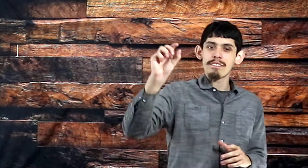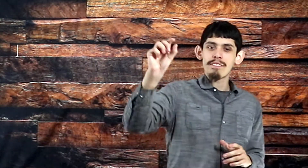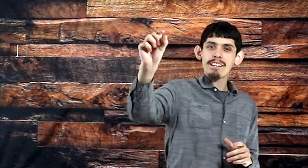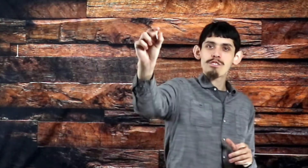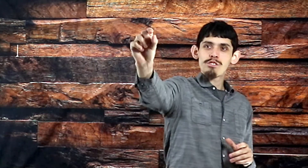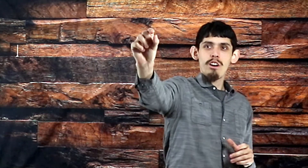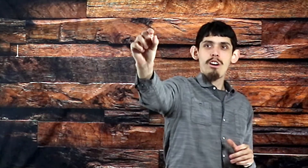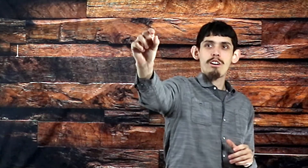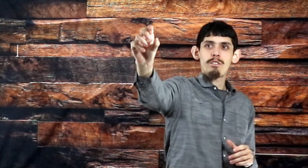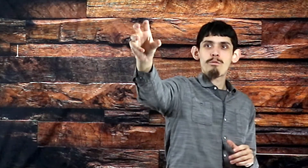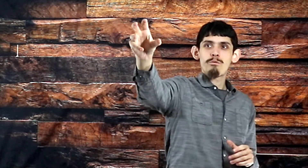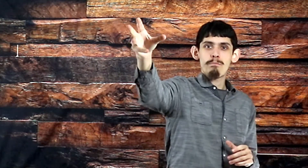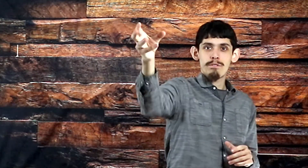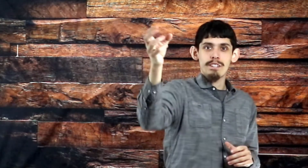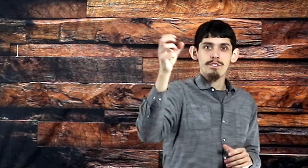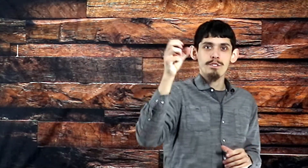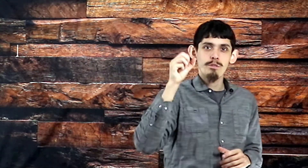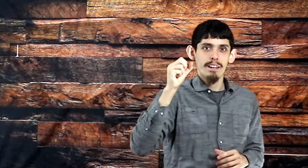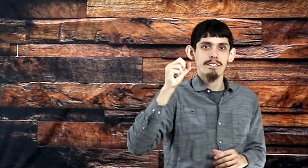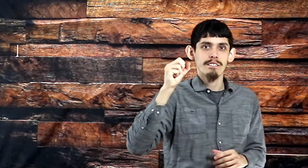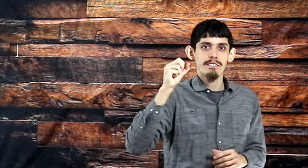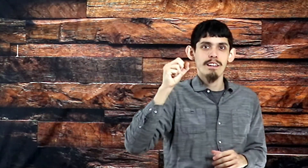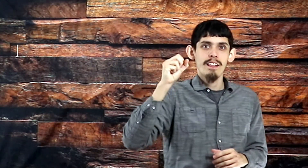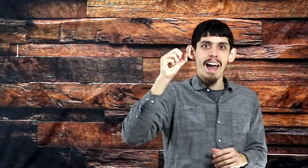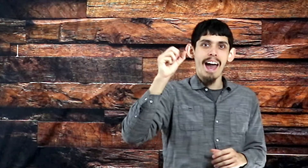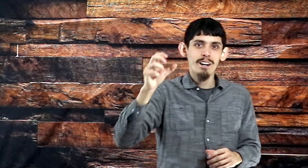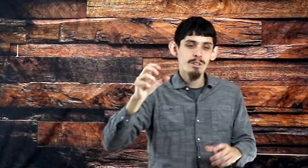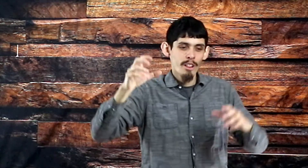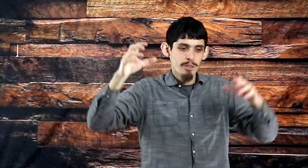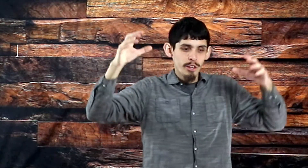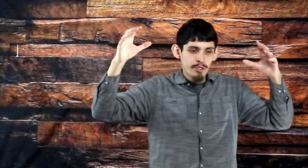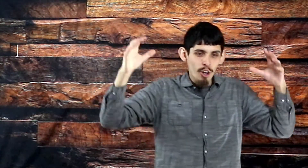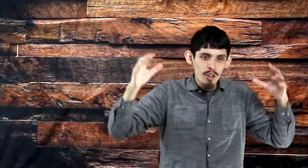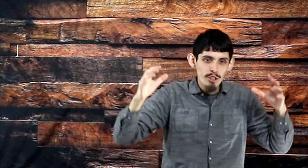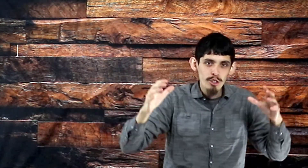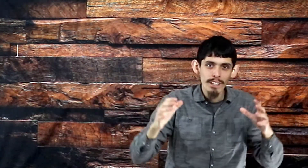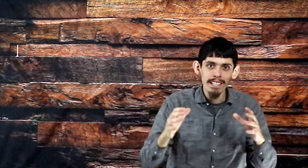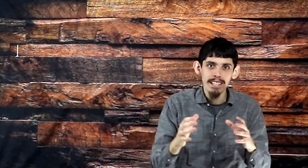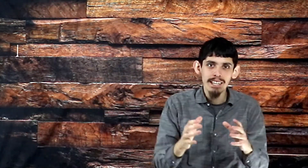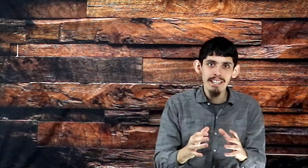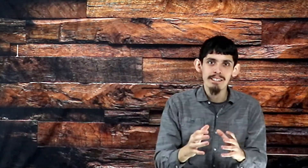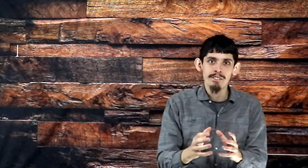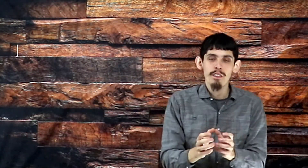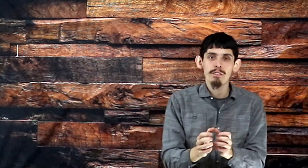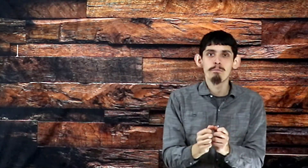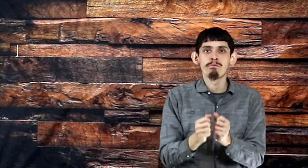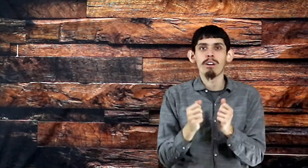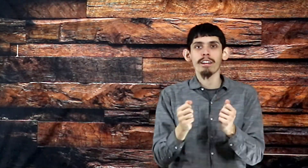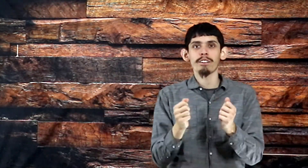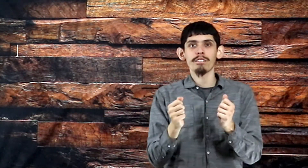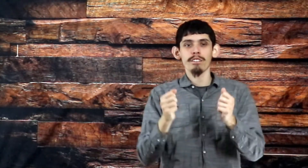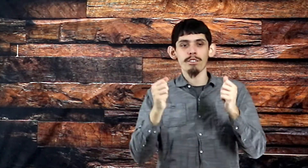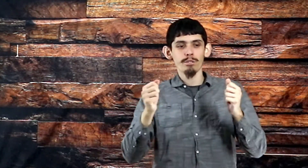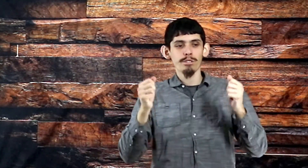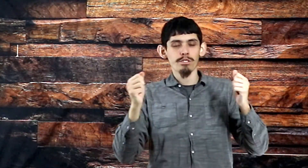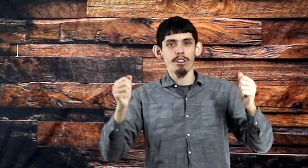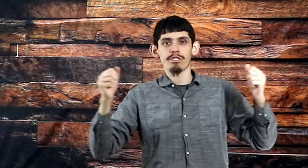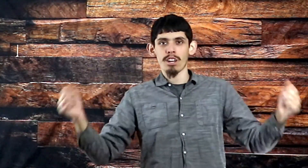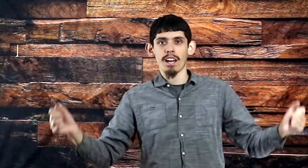that star represents Christ. Notice how the darker it is, the brighter those stars shine.